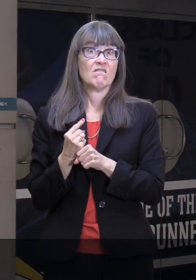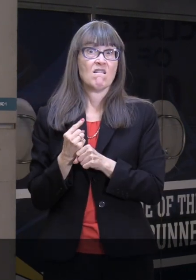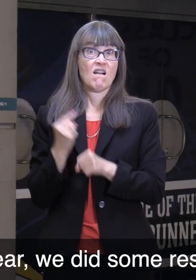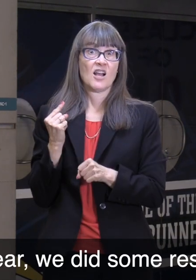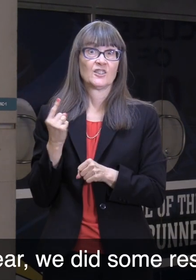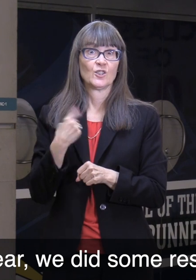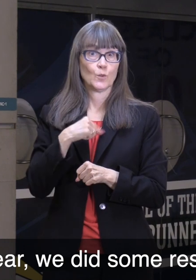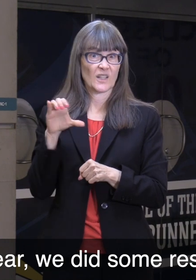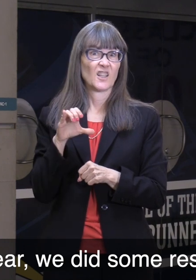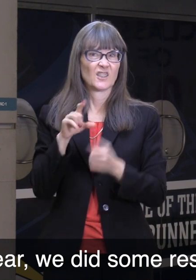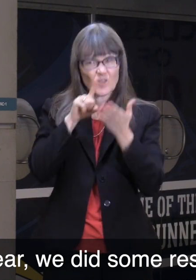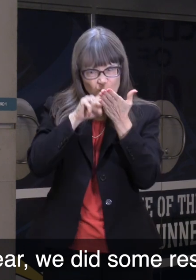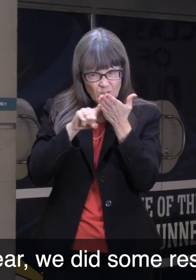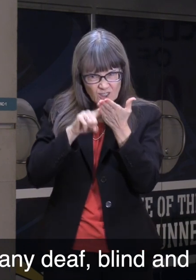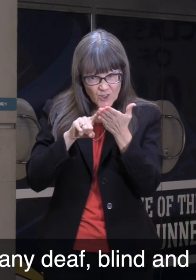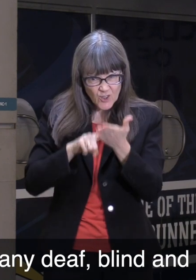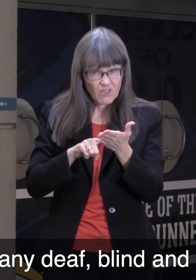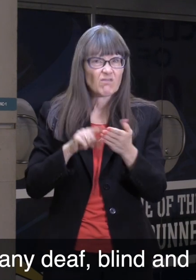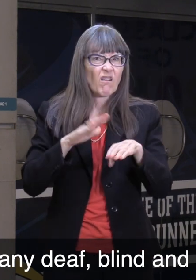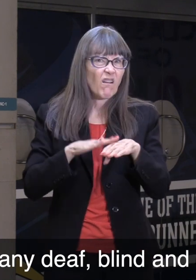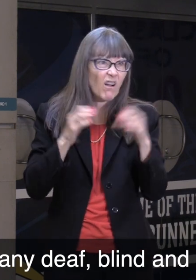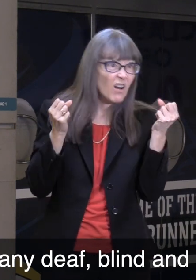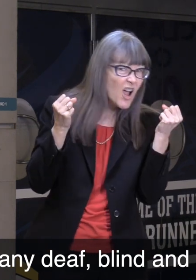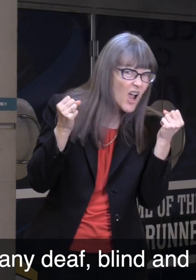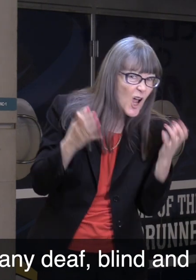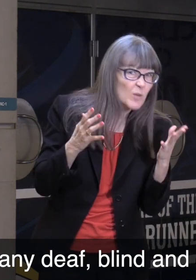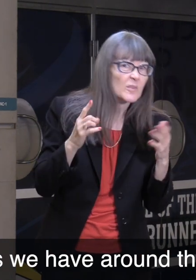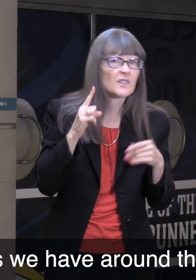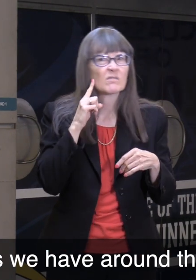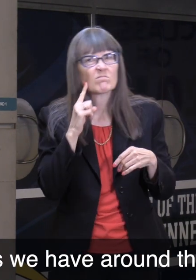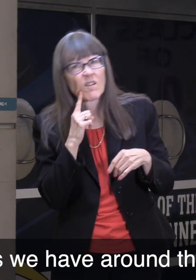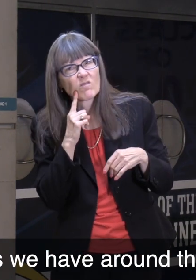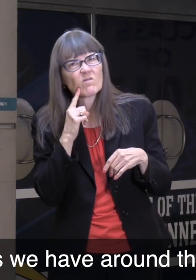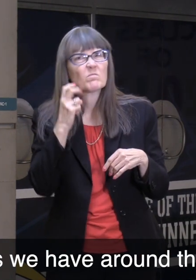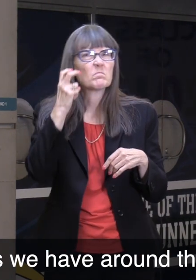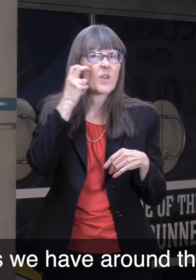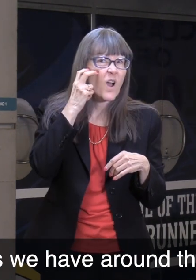Last year, we did some research on how many deaf, blind and deaf, blind students we have around the state.